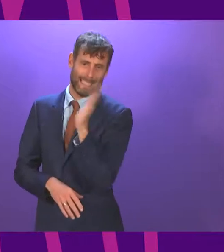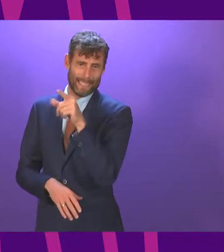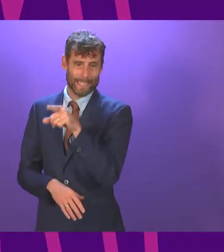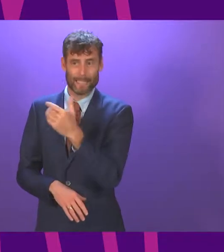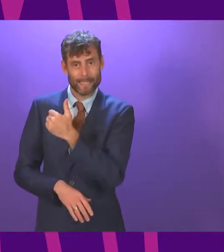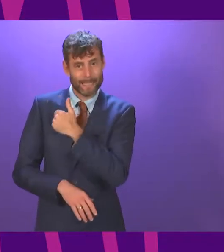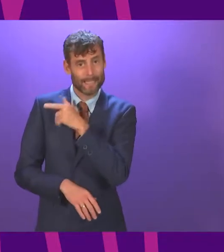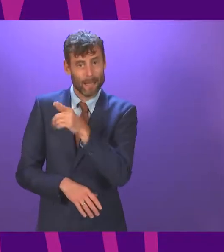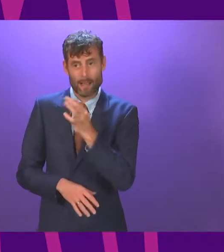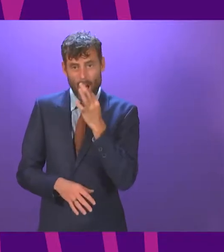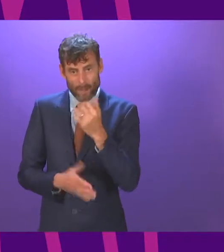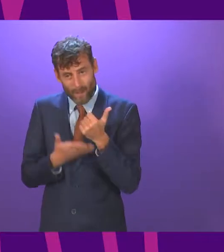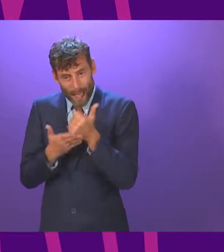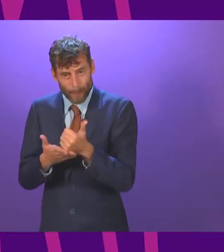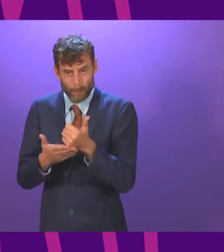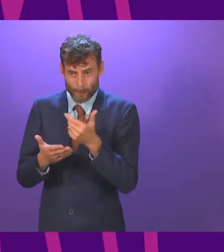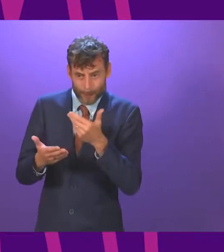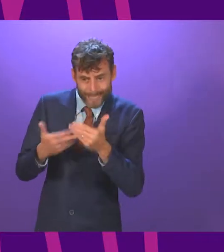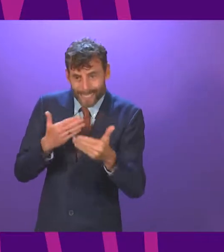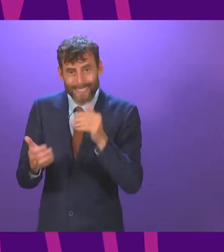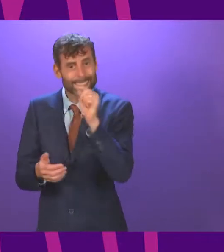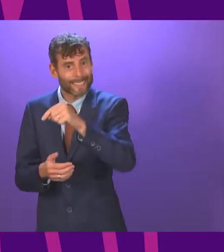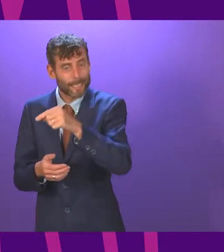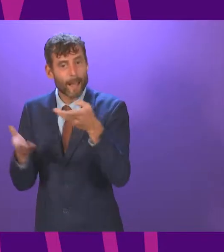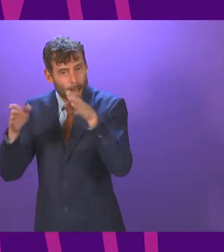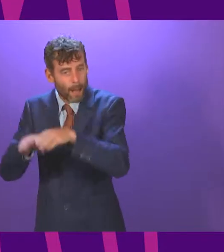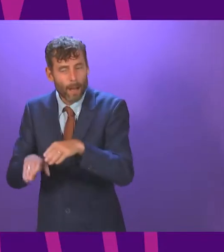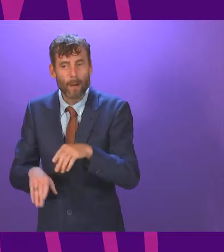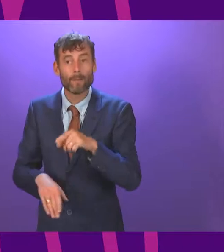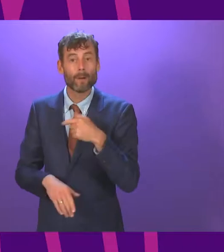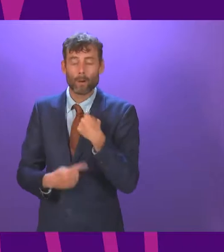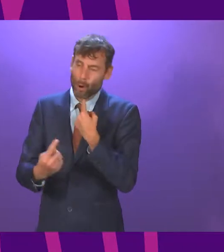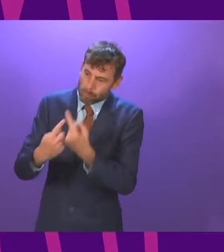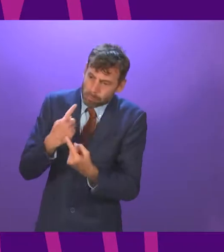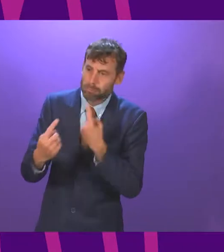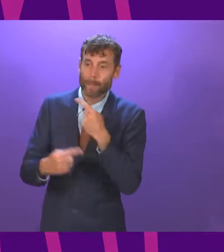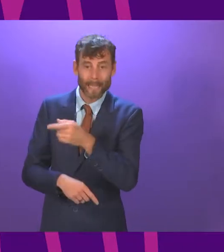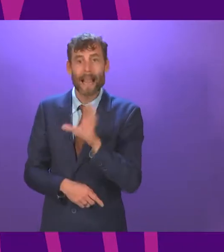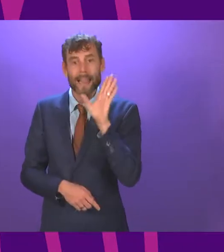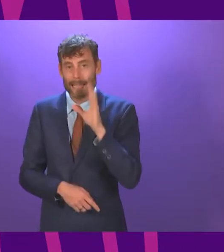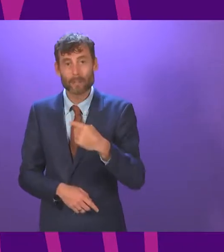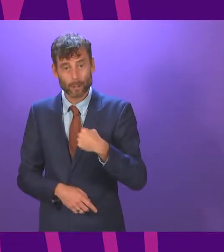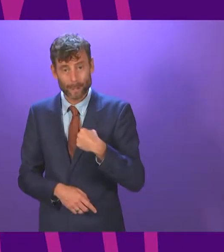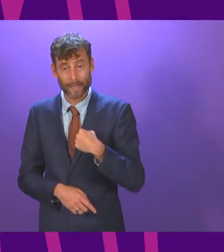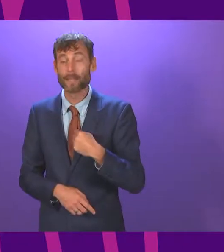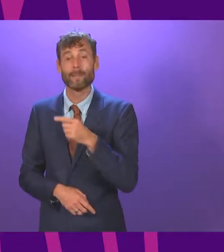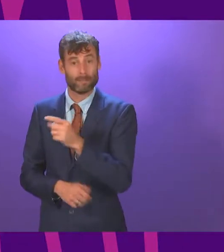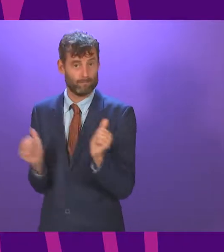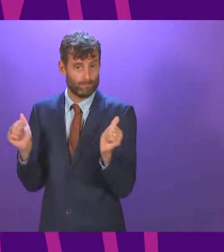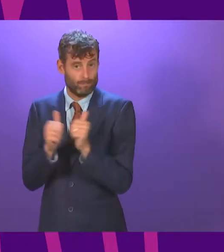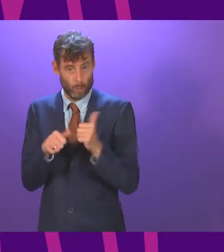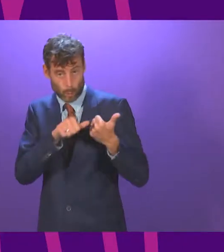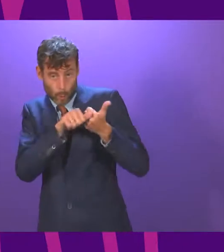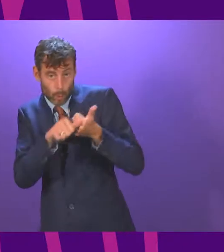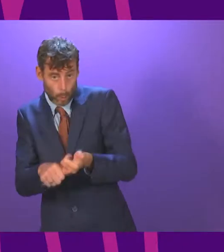have to pay tribute to the former Cabinet Secretary, Fergus Ewing, who not only listened to me, but committed to that support almost immediately.